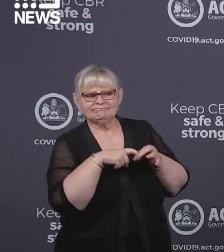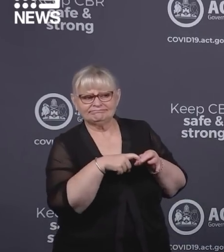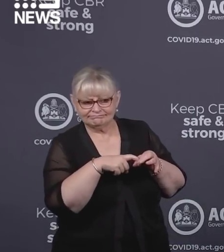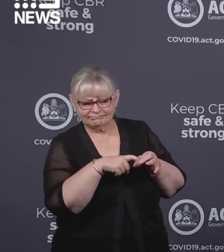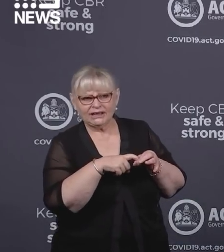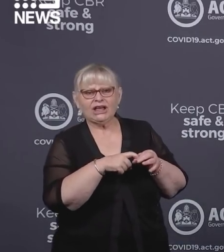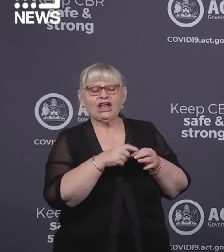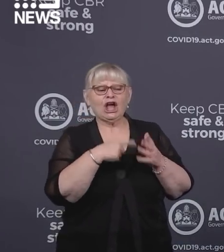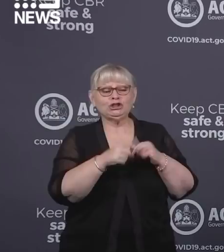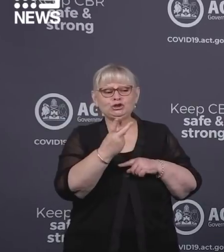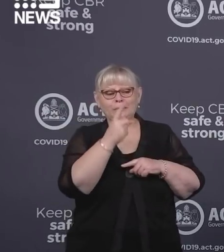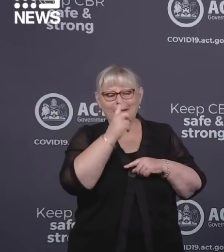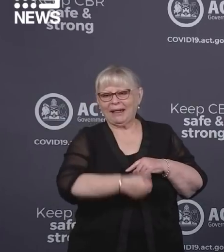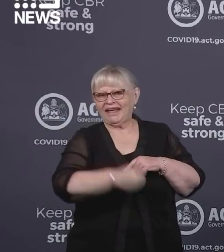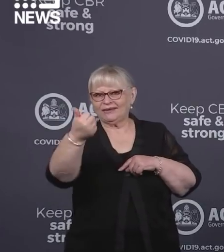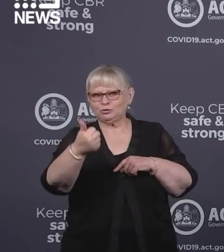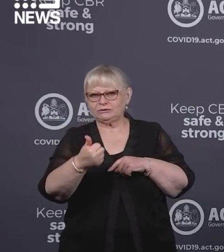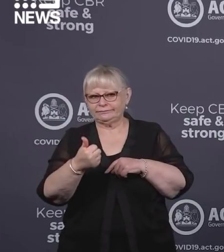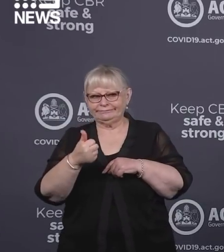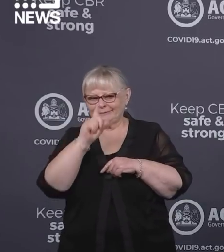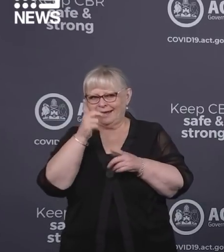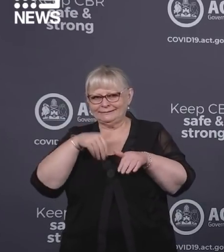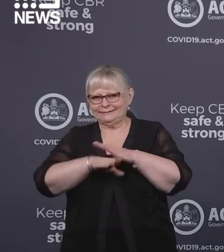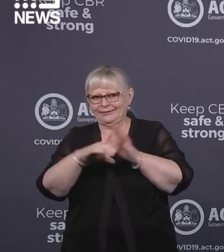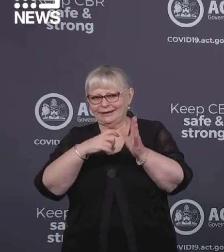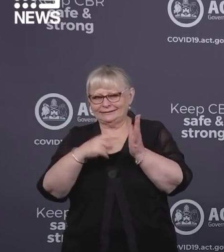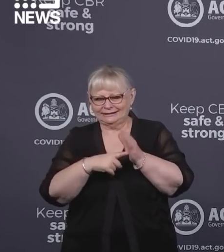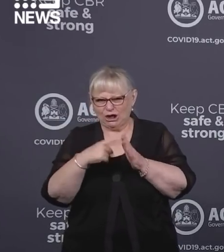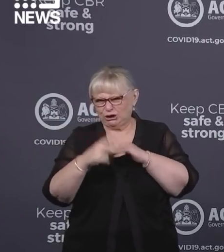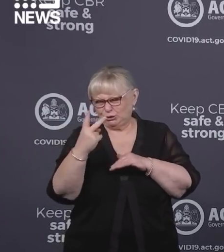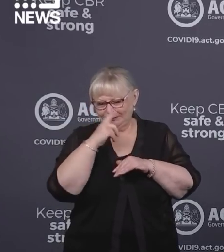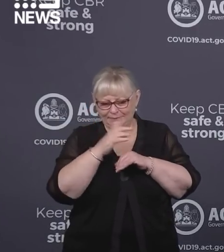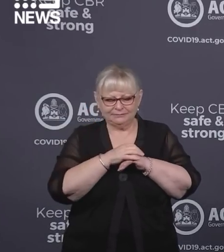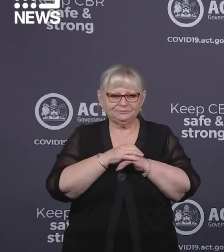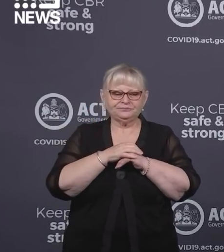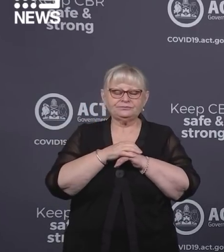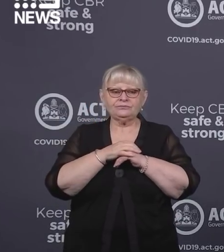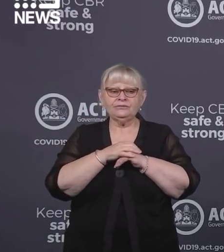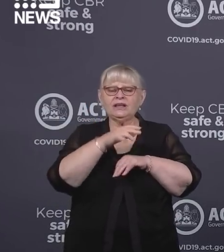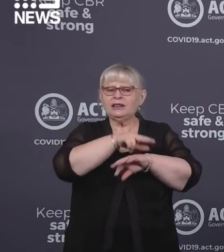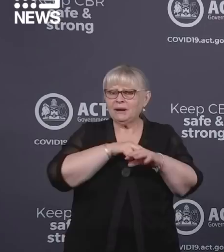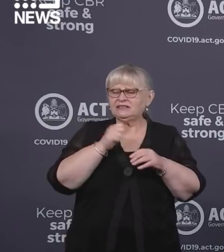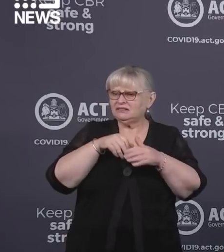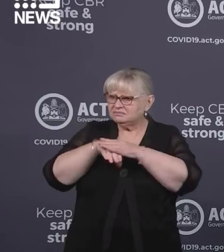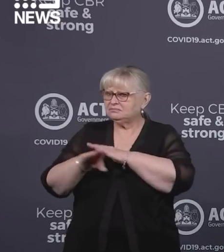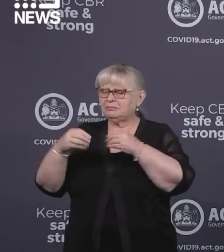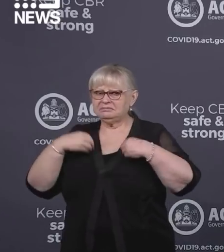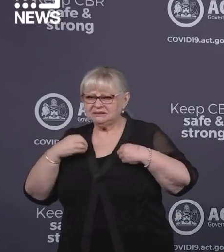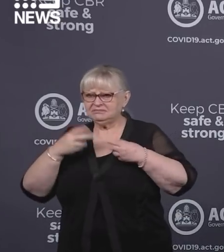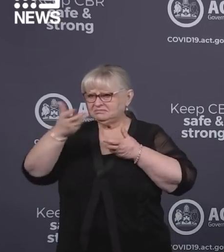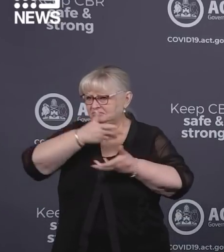two directions were required to leave the ACT. Engagement with businesses businesses remain excellent